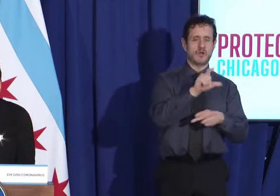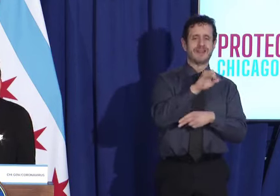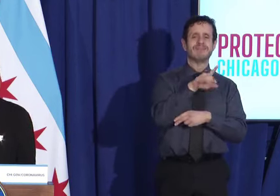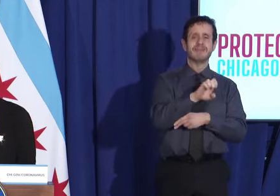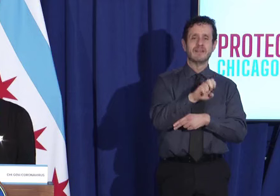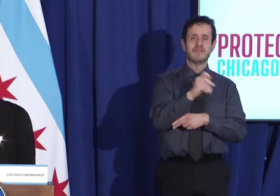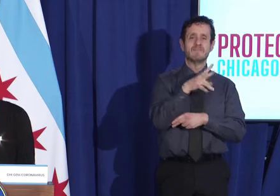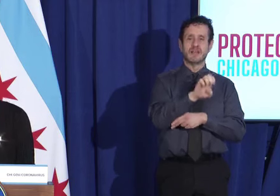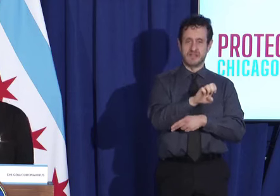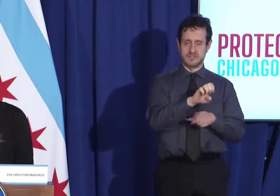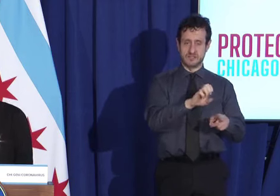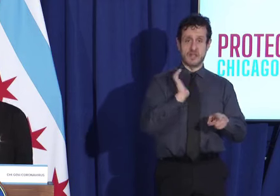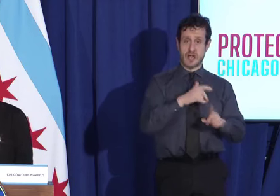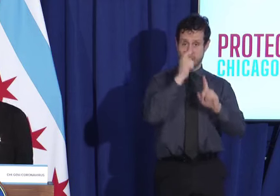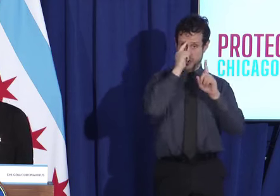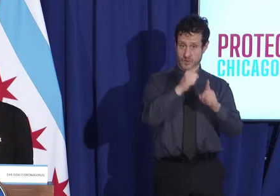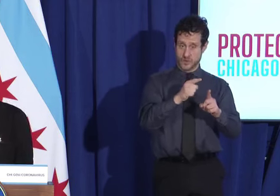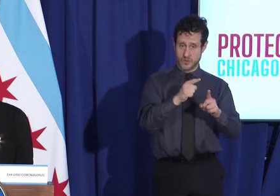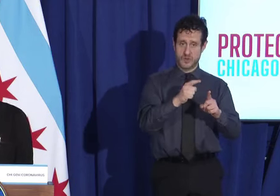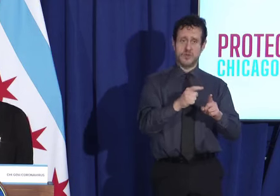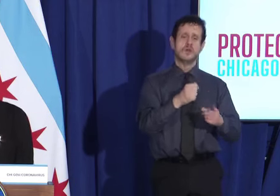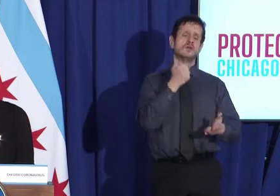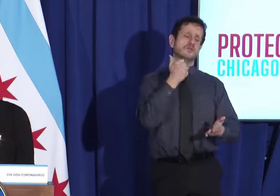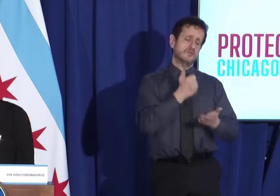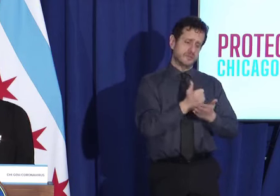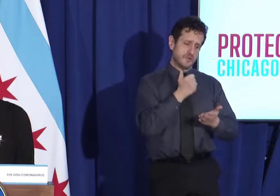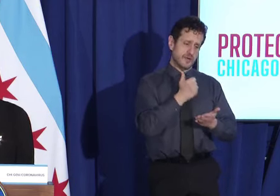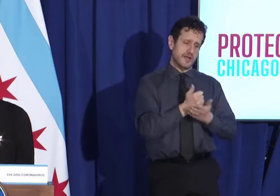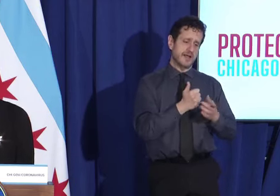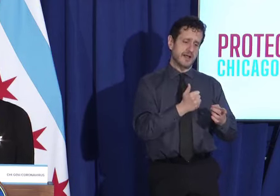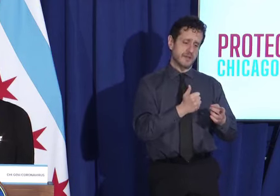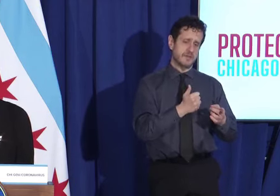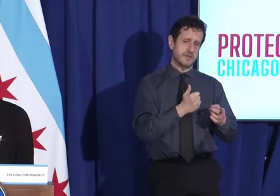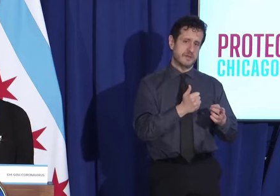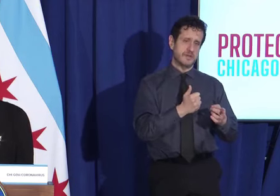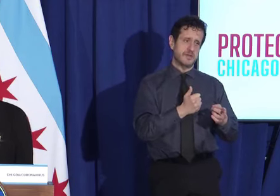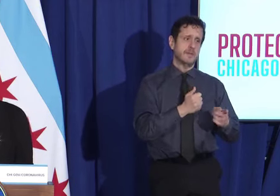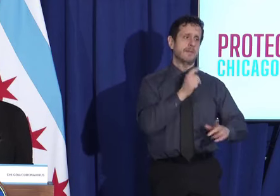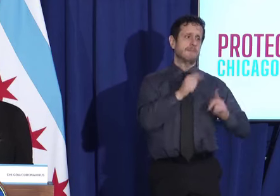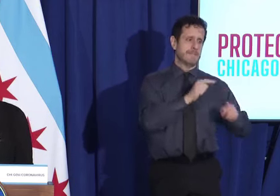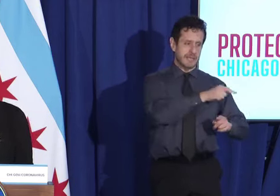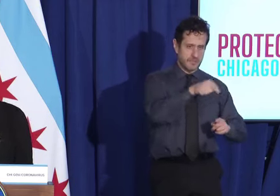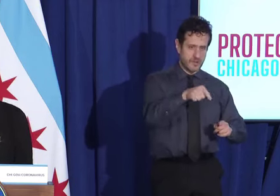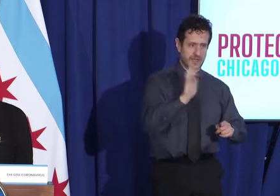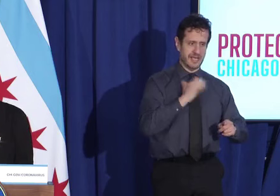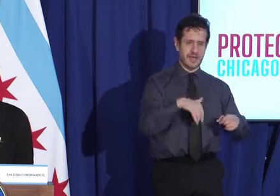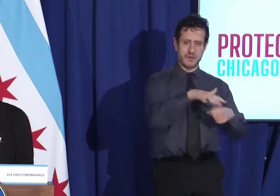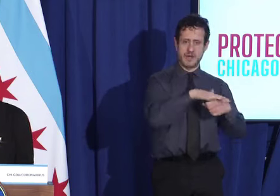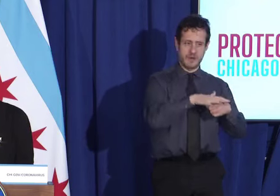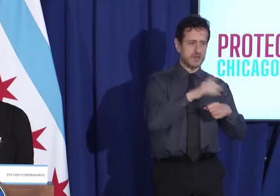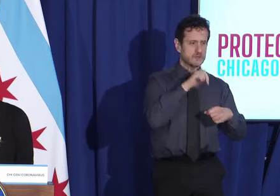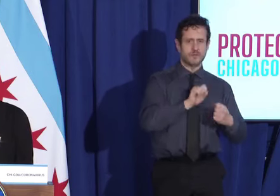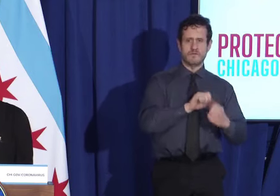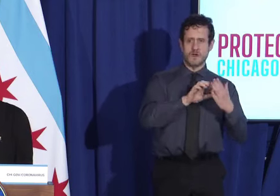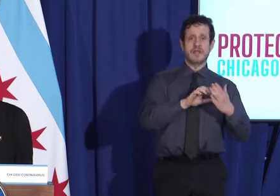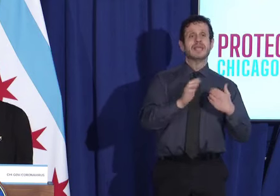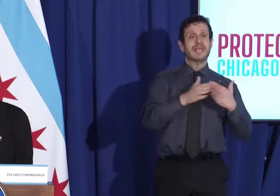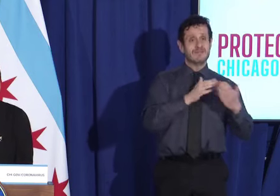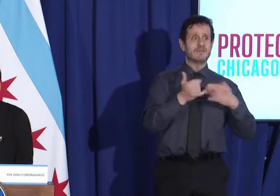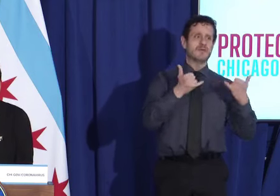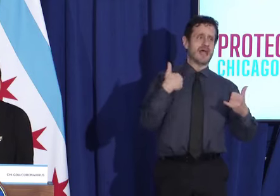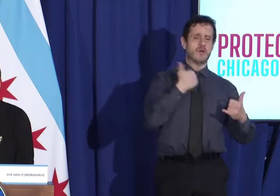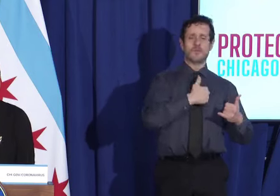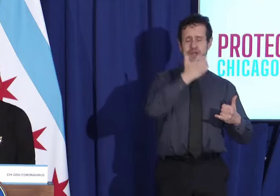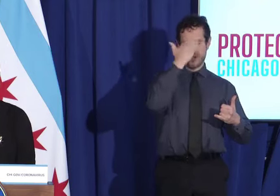And our mission is to build the capacity of our stakeholders to confront systemic inequities and barriers to